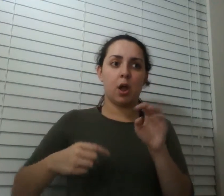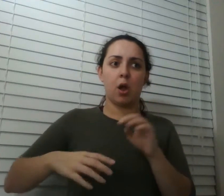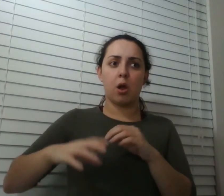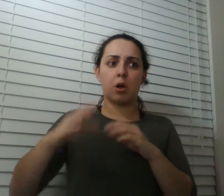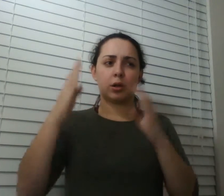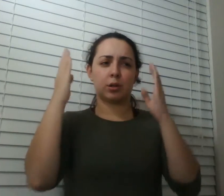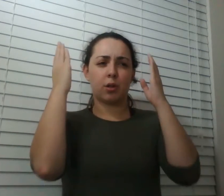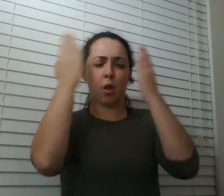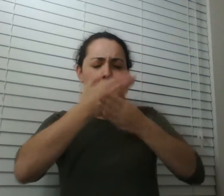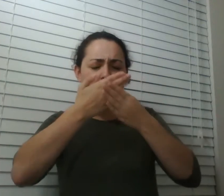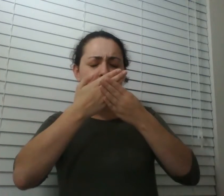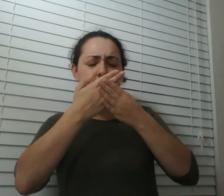my eyes i saw the gun